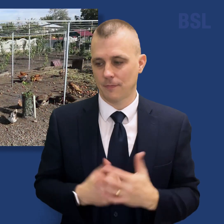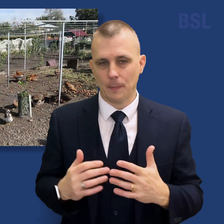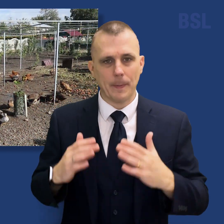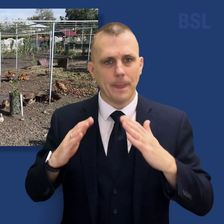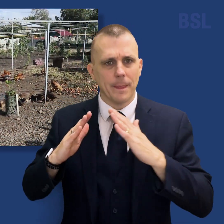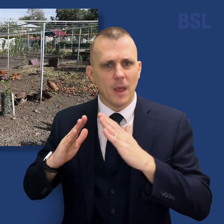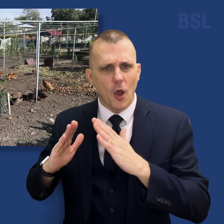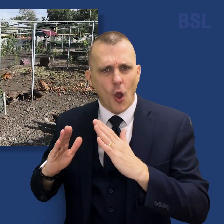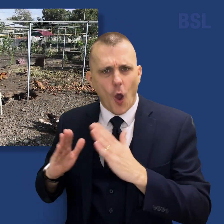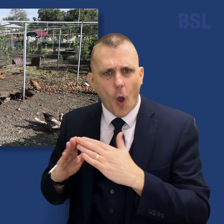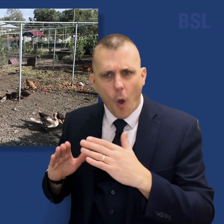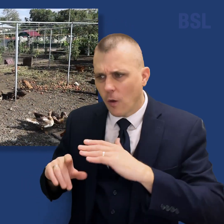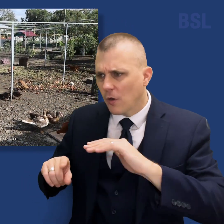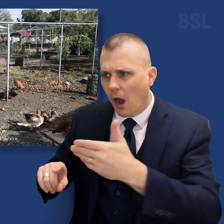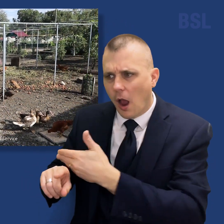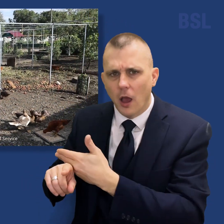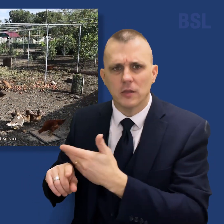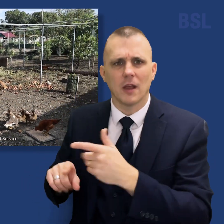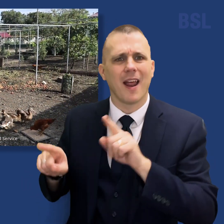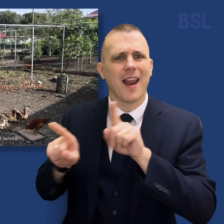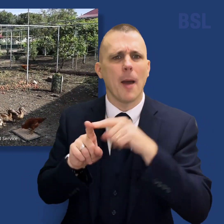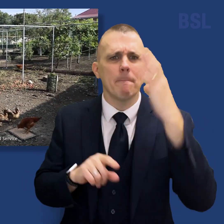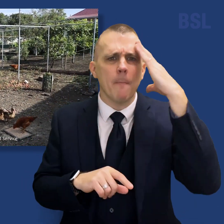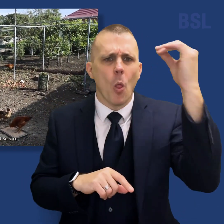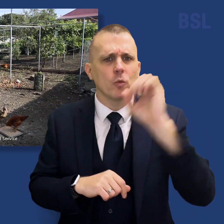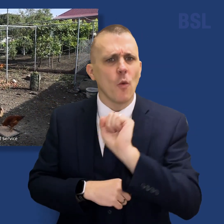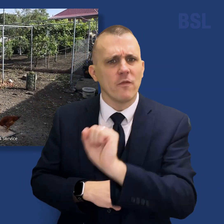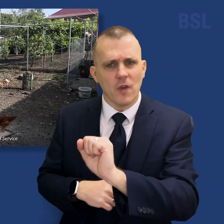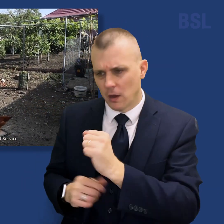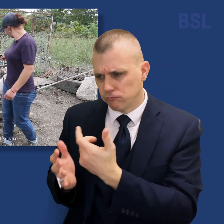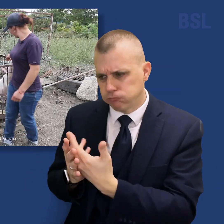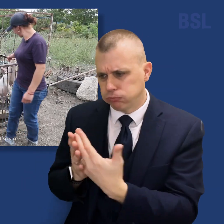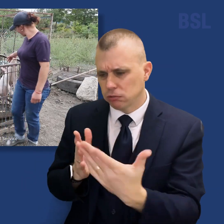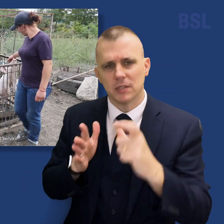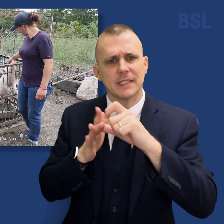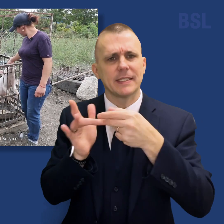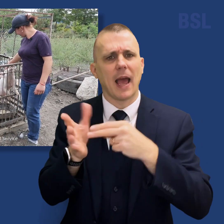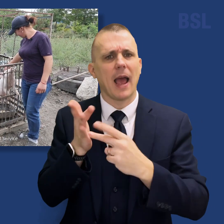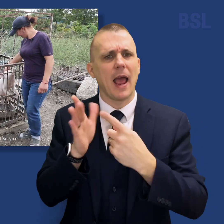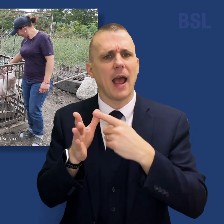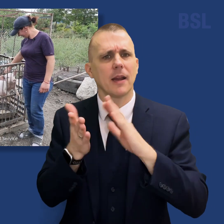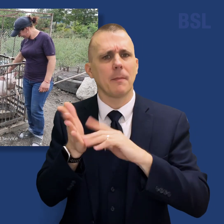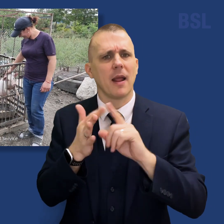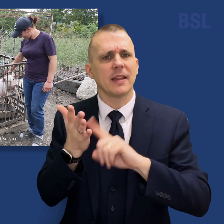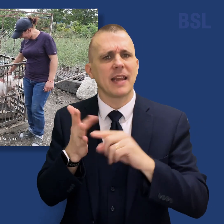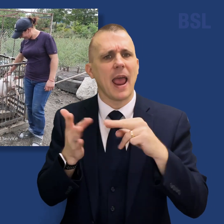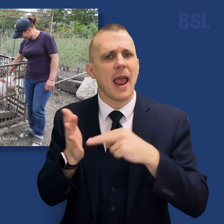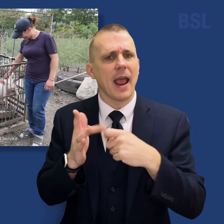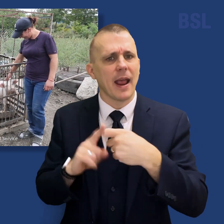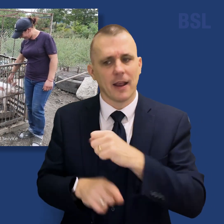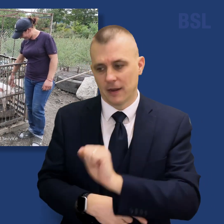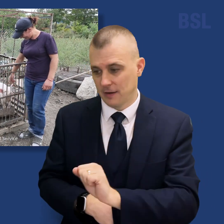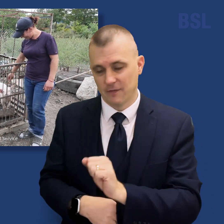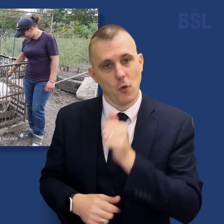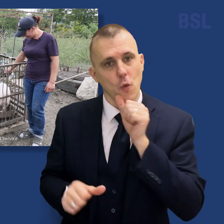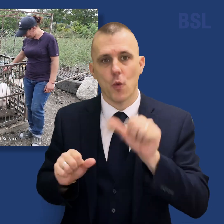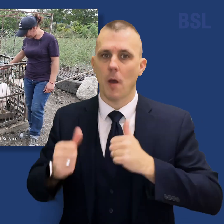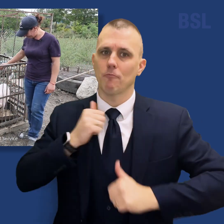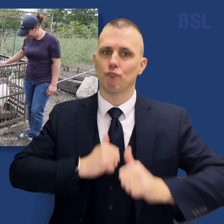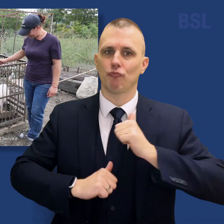Homesteads dot the landscape across northern Moldova, like Diana Melnick's. Diana is proud of